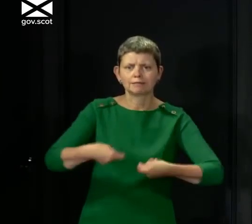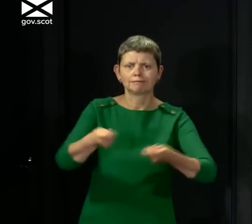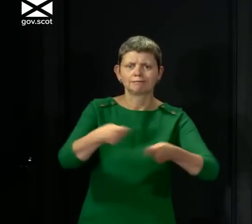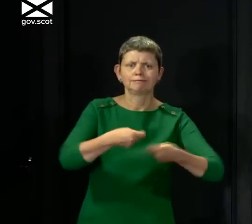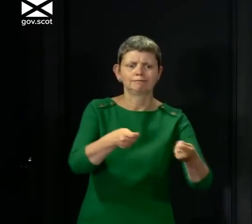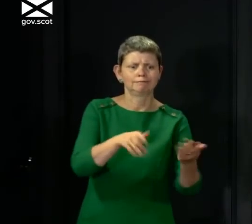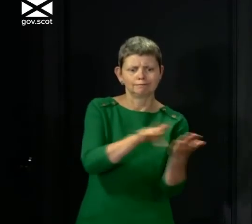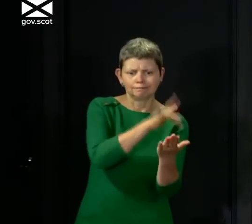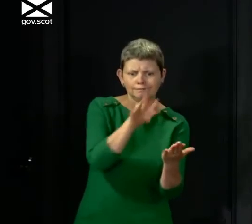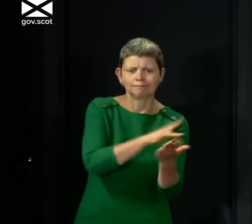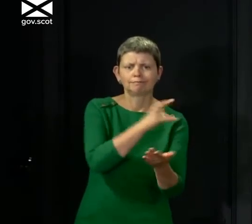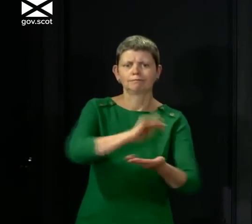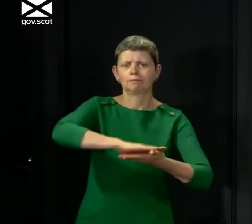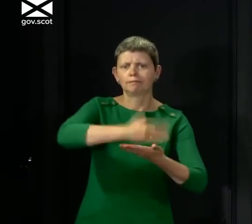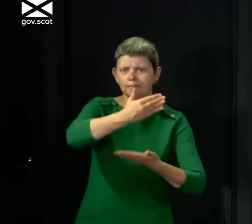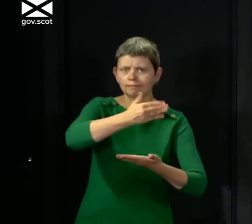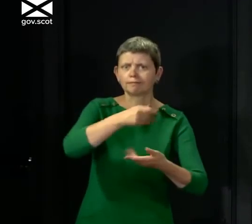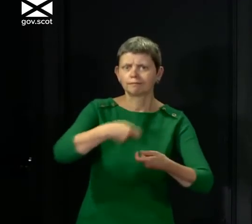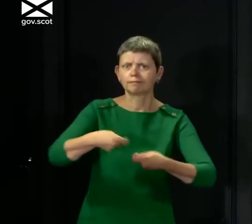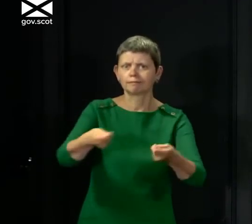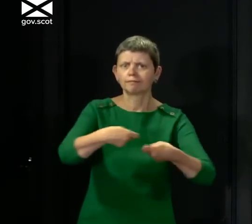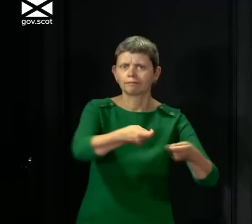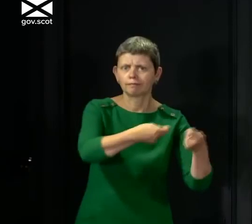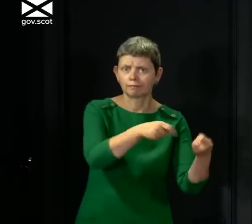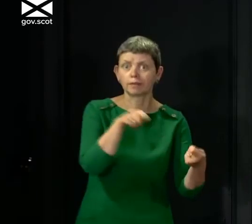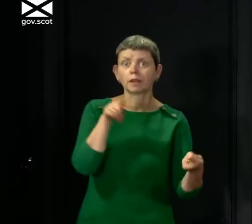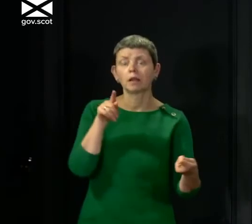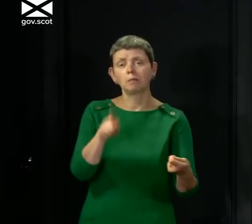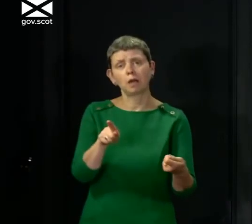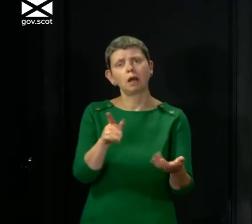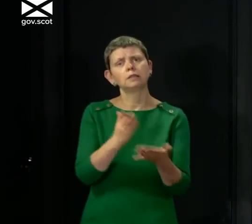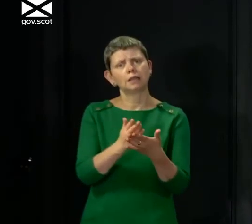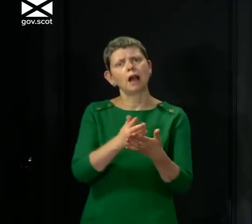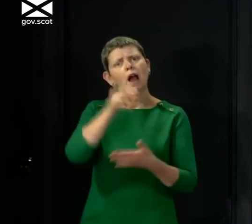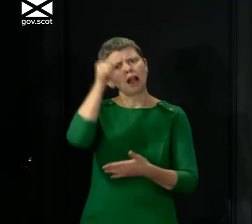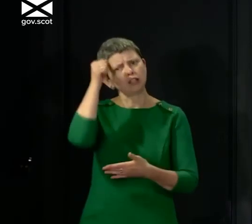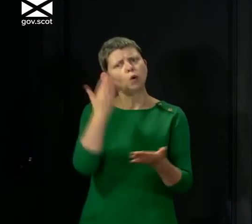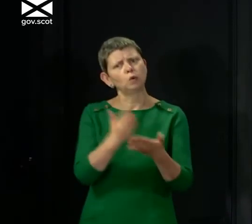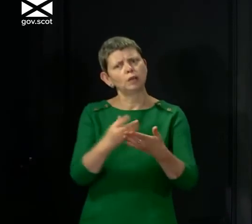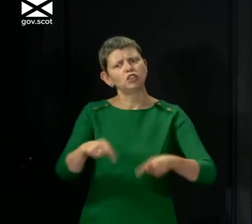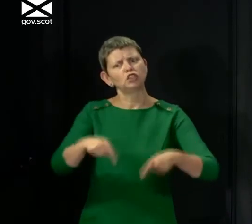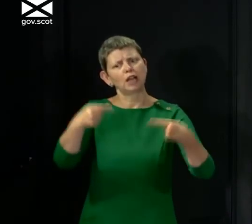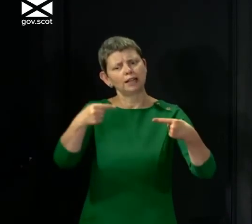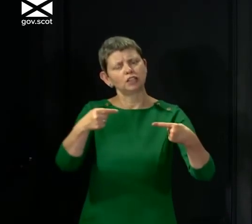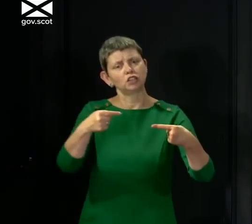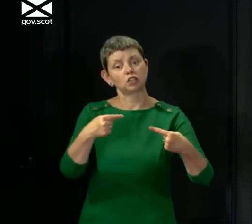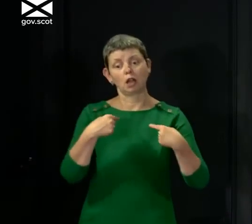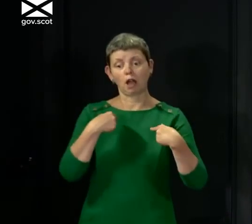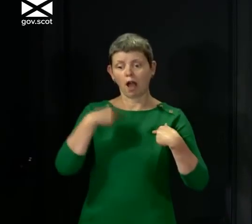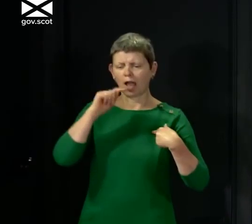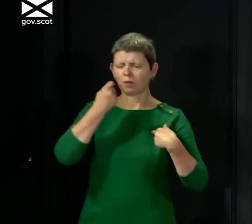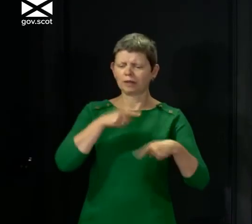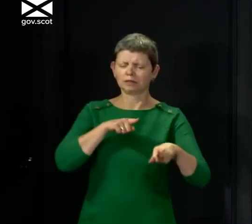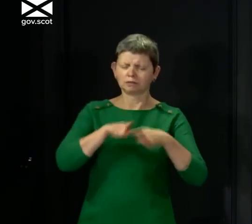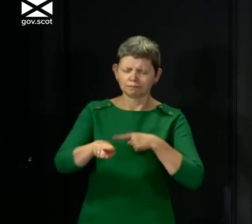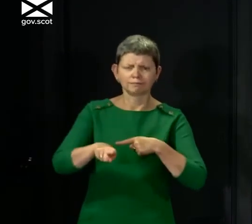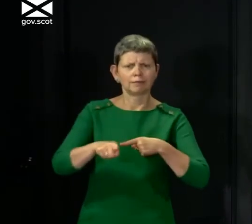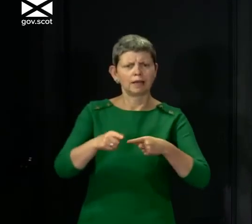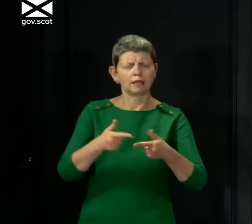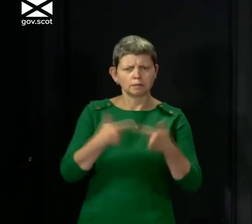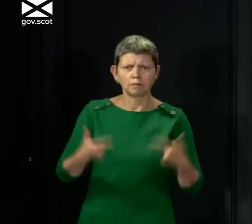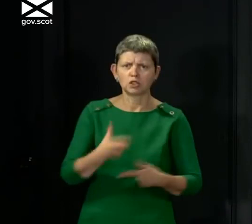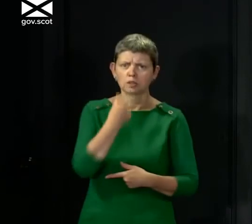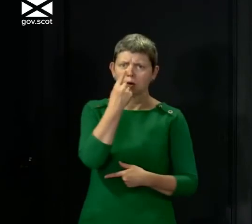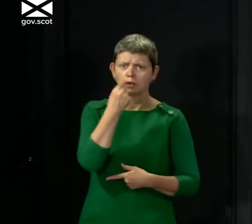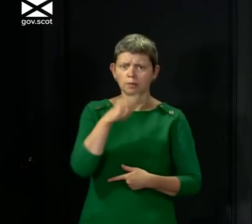the challenges here, but I absolutely will do everything in my power, the government will do everything in our power to make sure that the young people